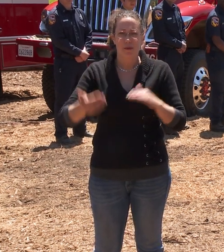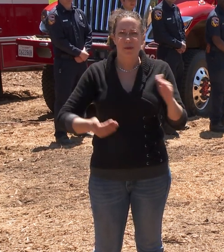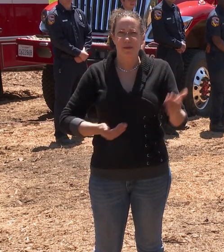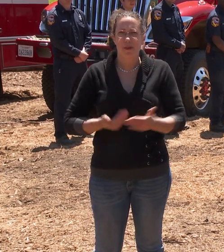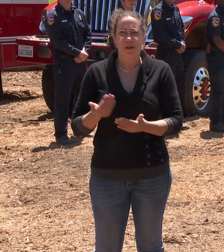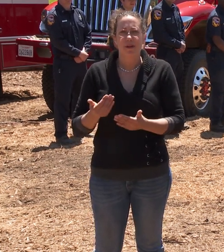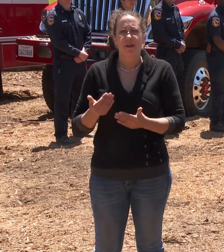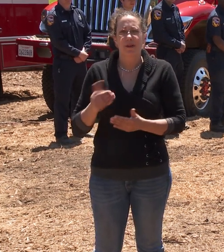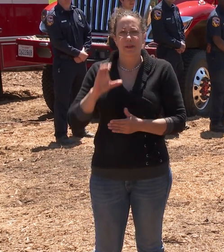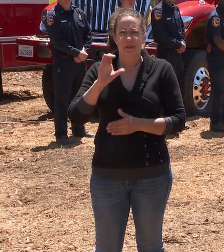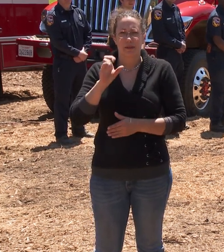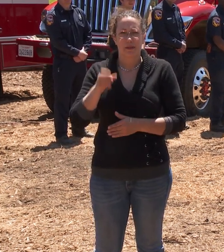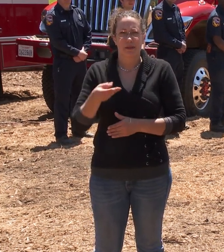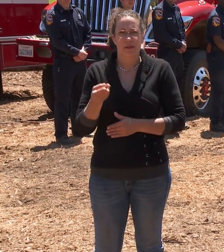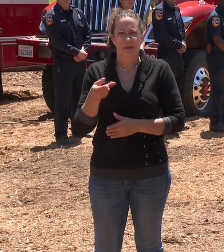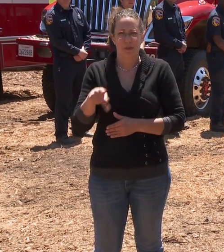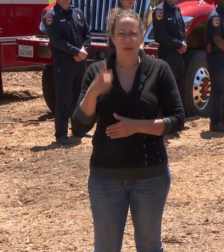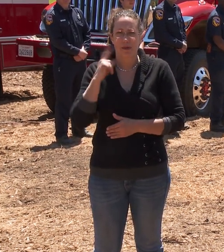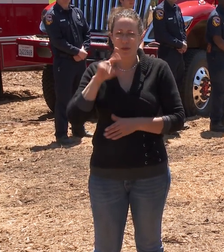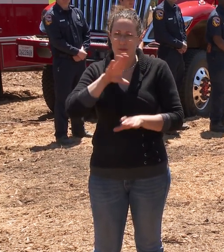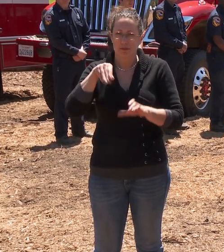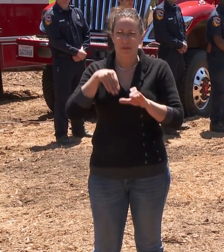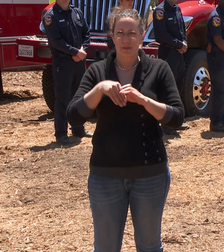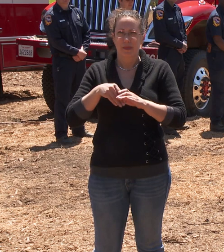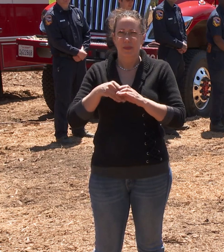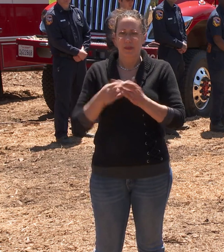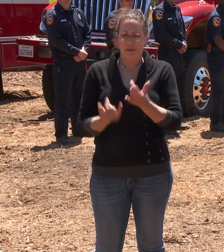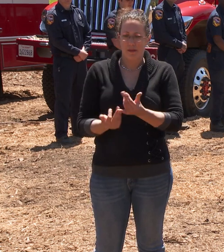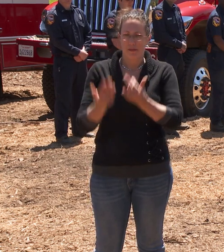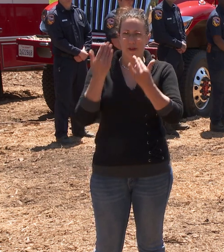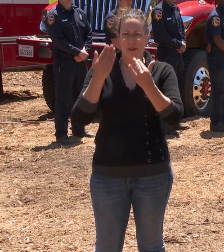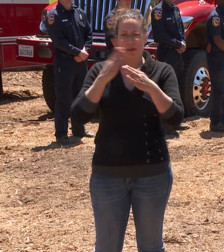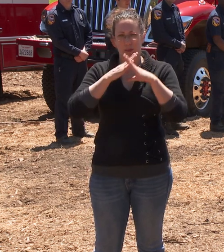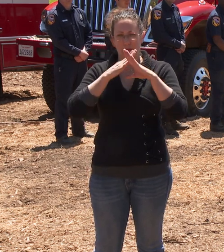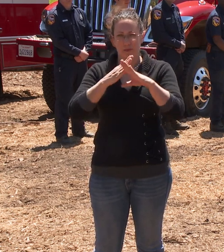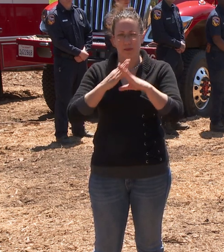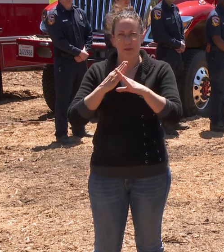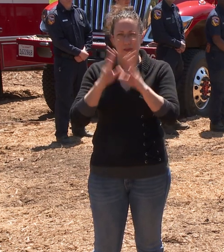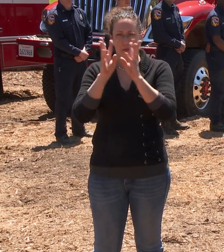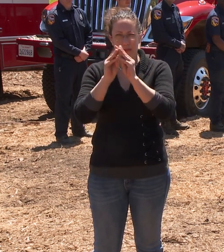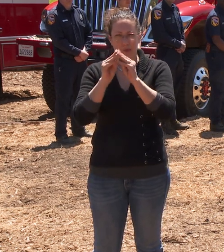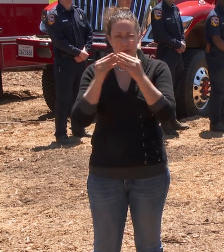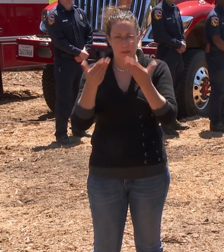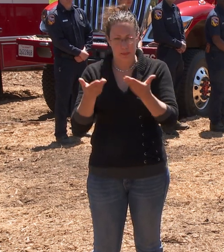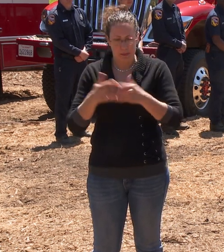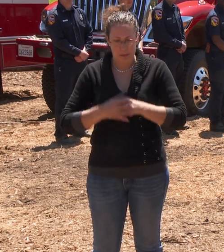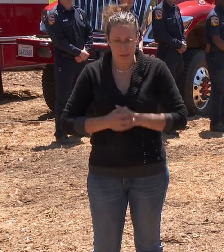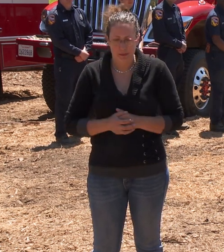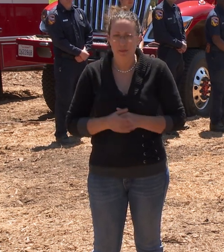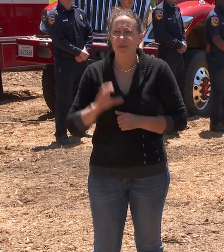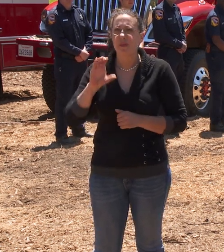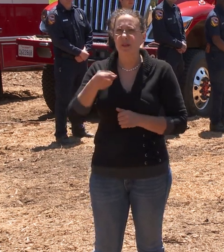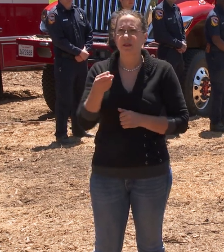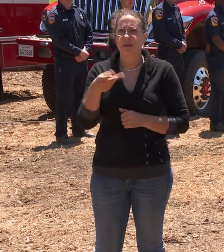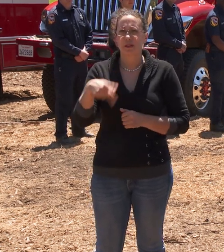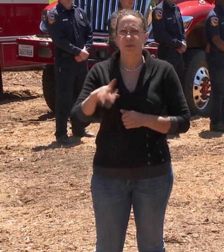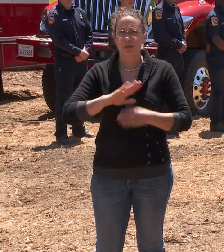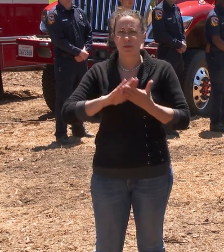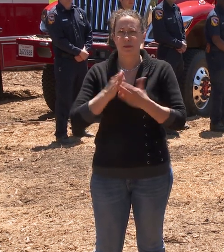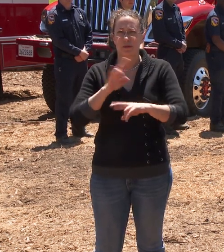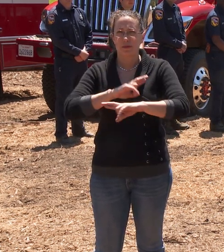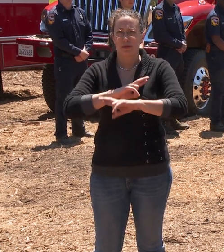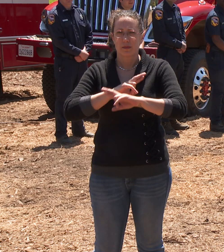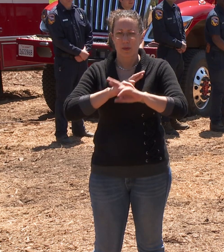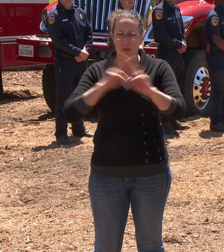to participate in today's Wildfire Preparedness Week press conference. The CHP furthers our commitment to the